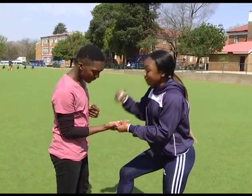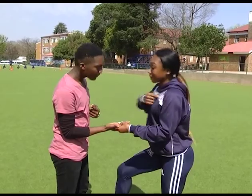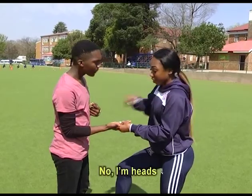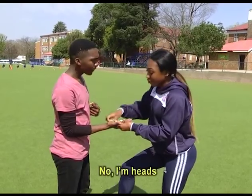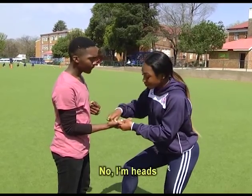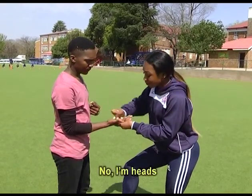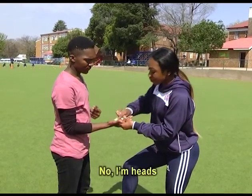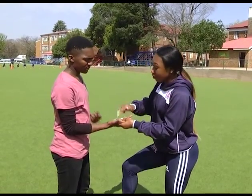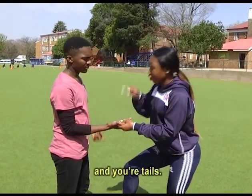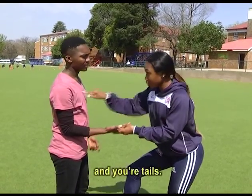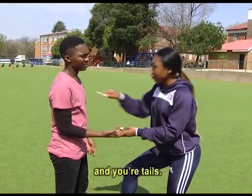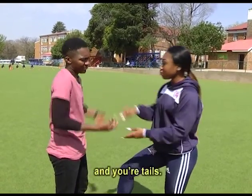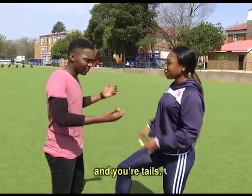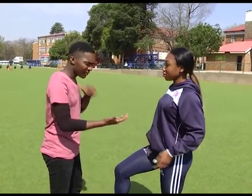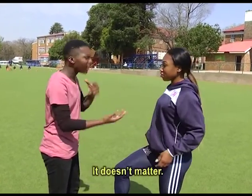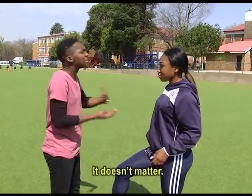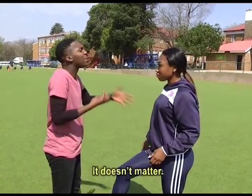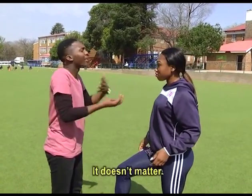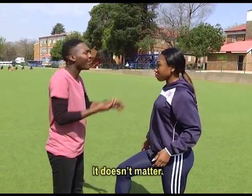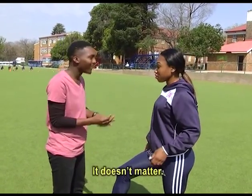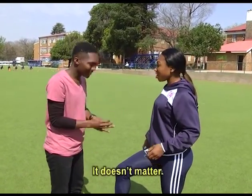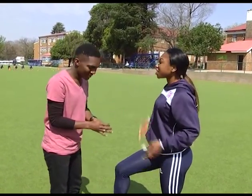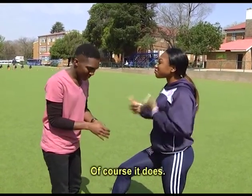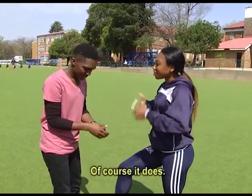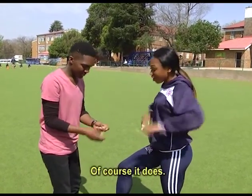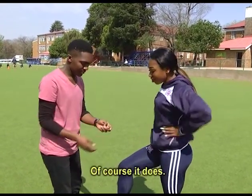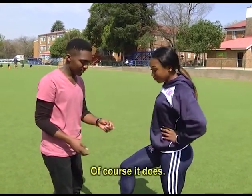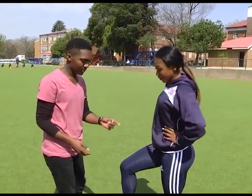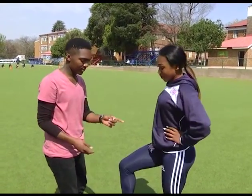No, I'm heads and your tails. It doesn't matter. Of course it does.